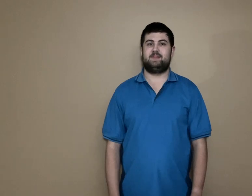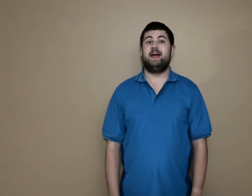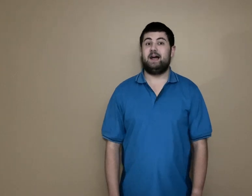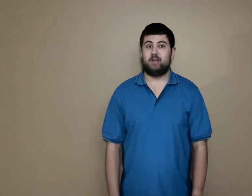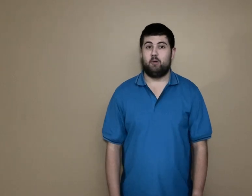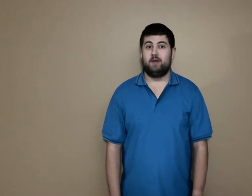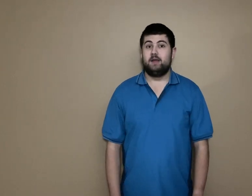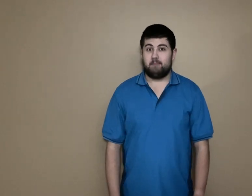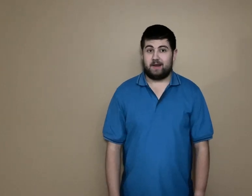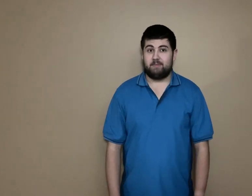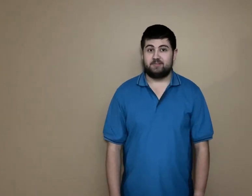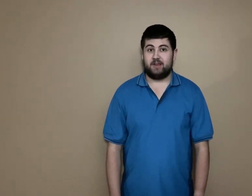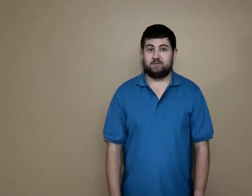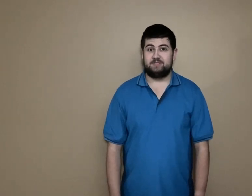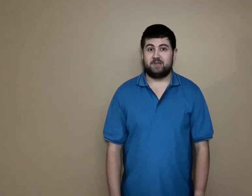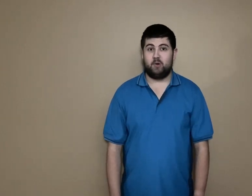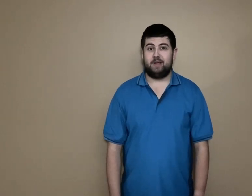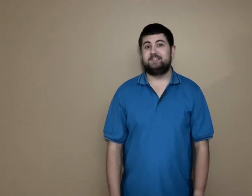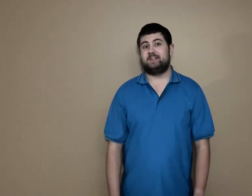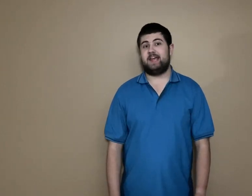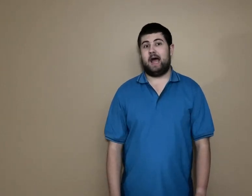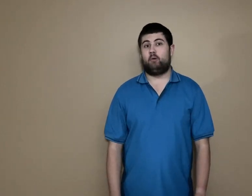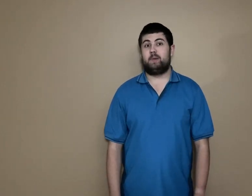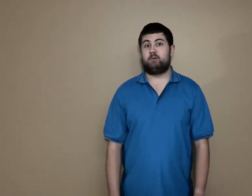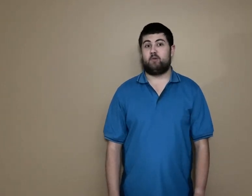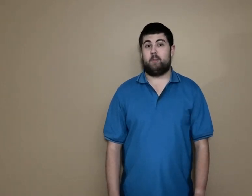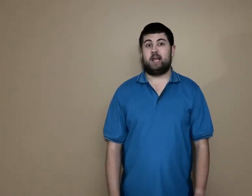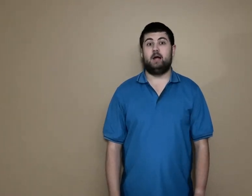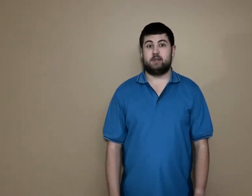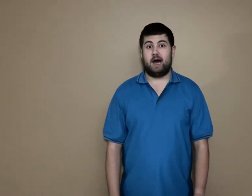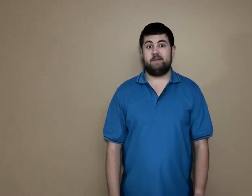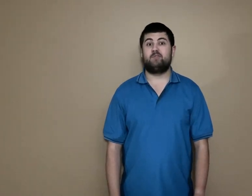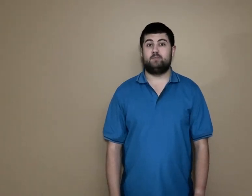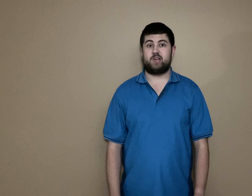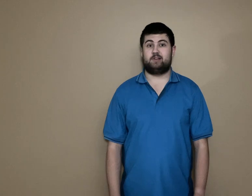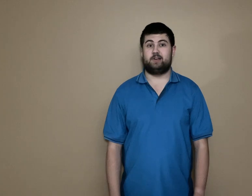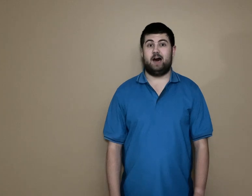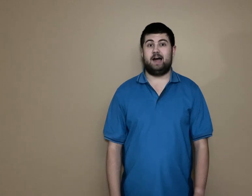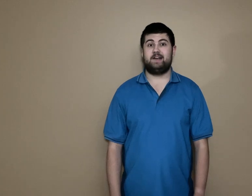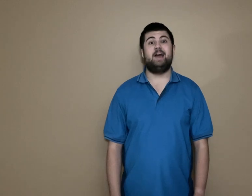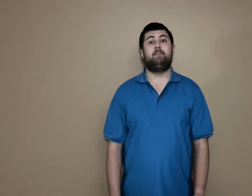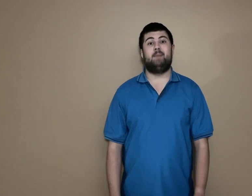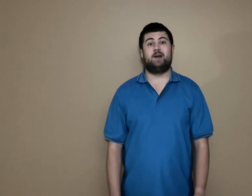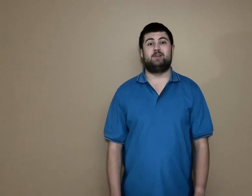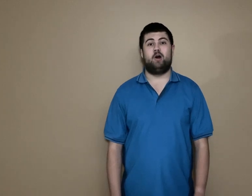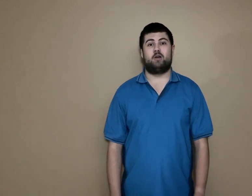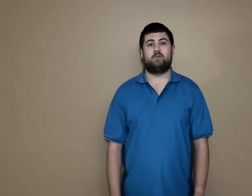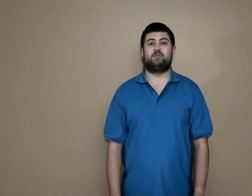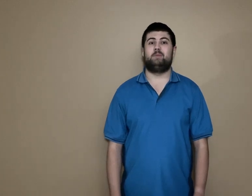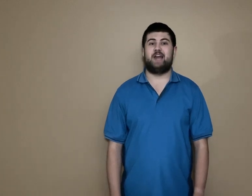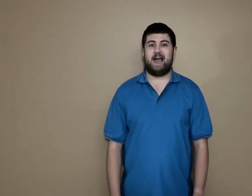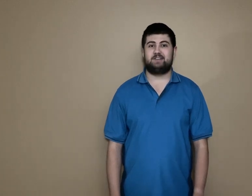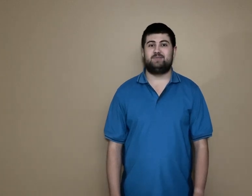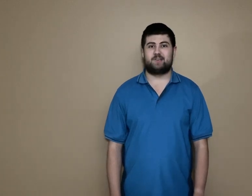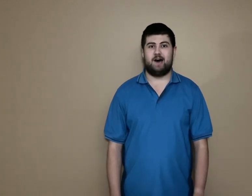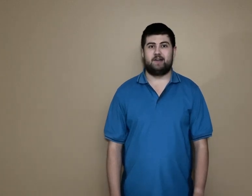Hello, my name is Aaron Stone, and today I will be performing a live from Jekyll and Hyde and a monologue from An Act of God.